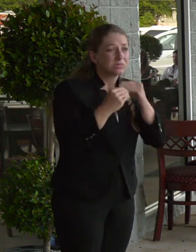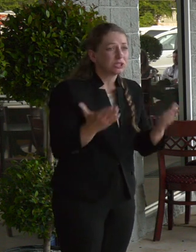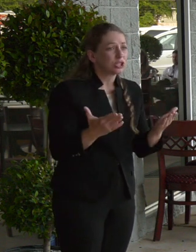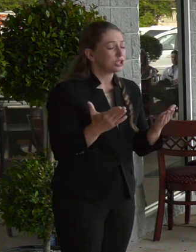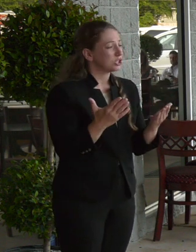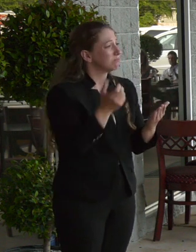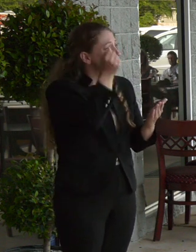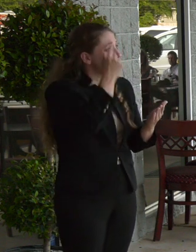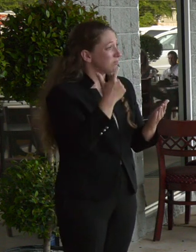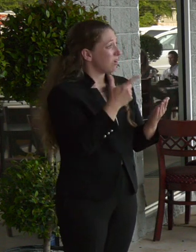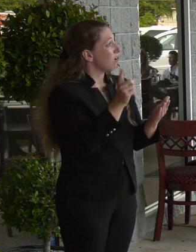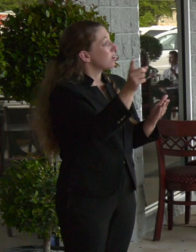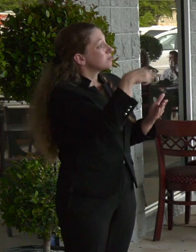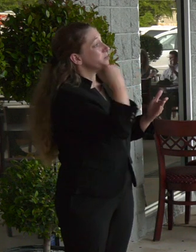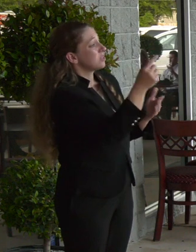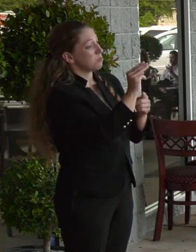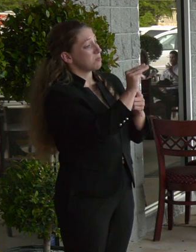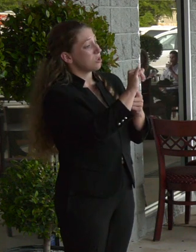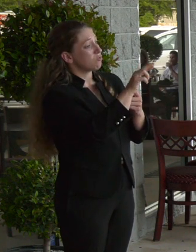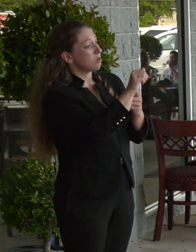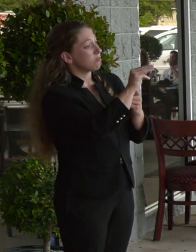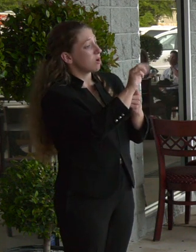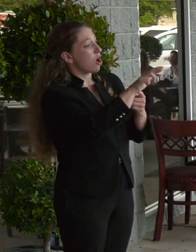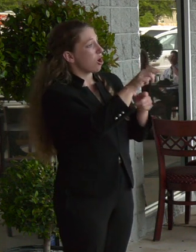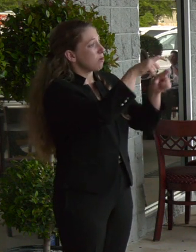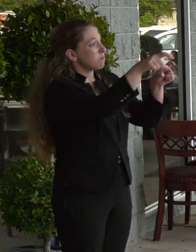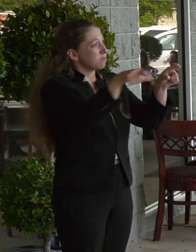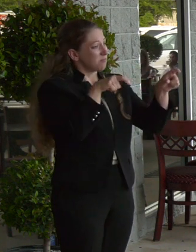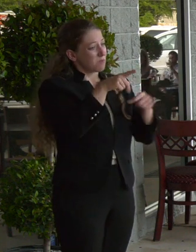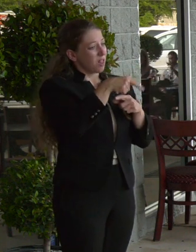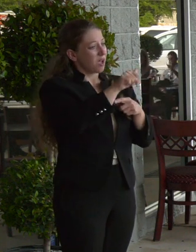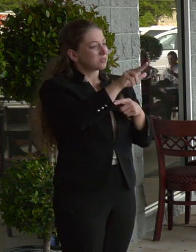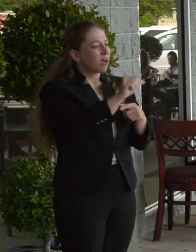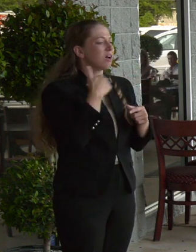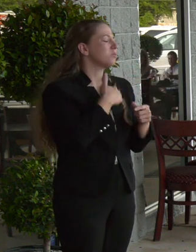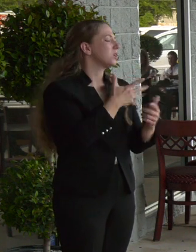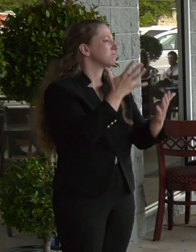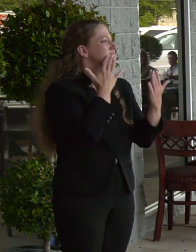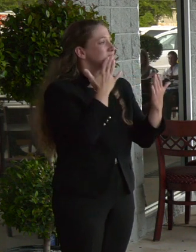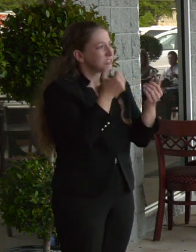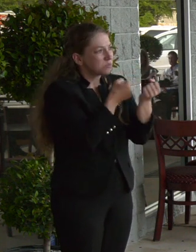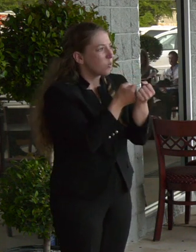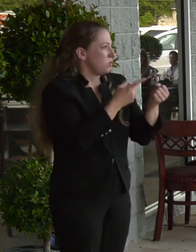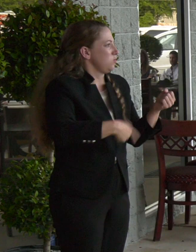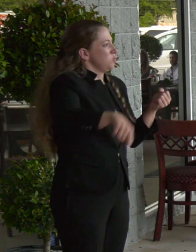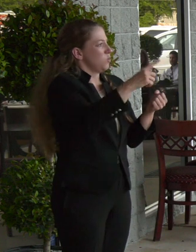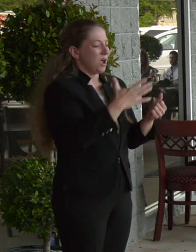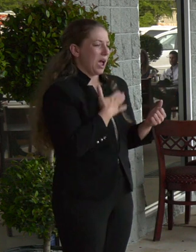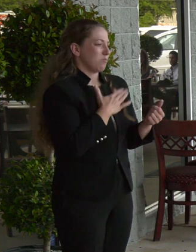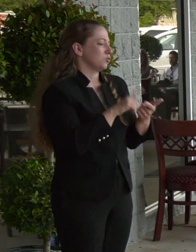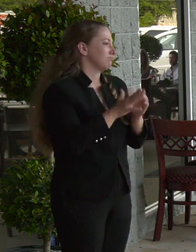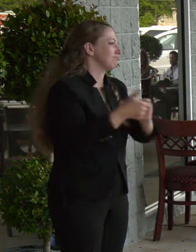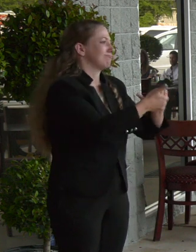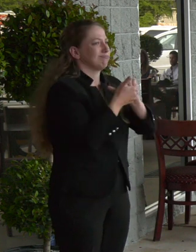businesses here in our Miramar Plaza and all of our local San Marco area. We're pleased to be